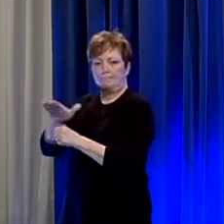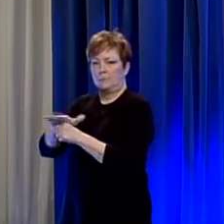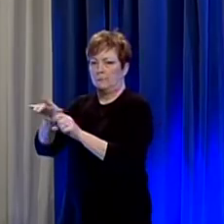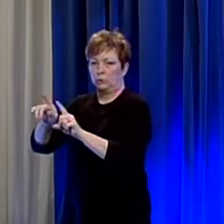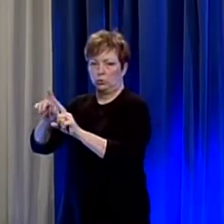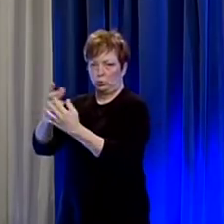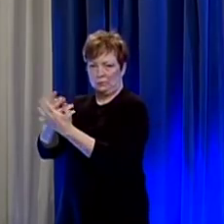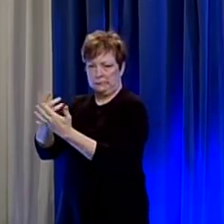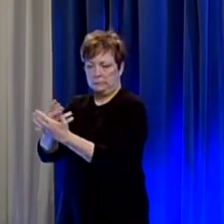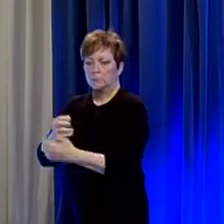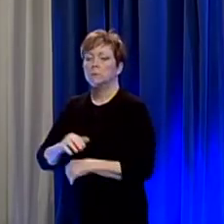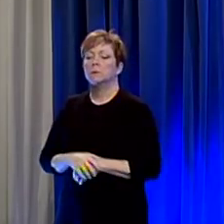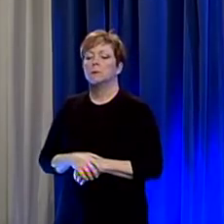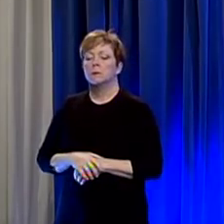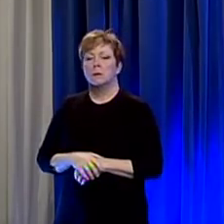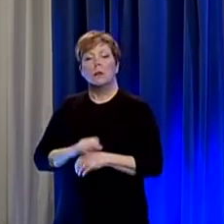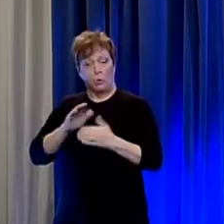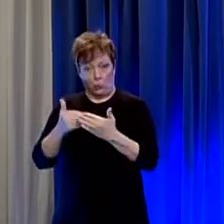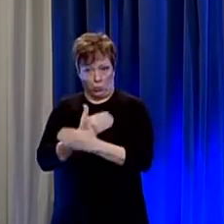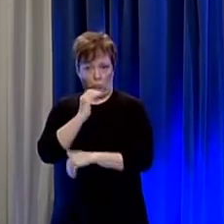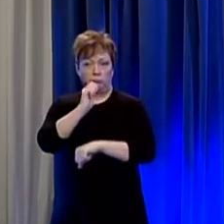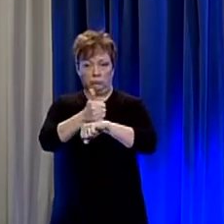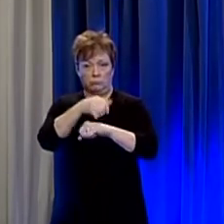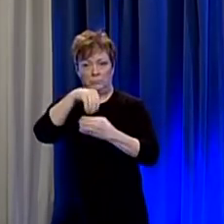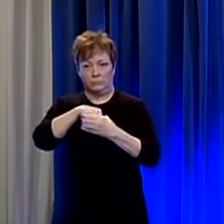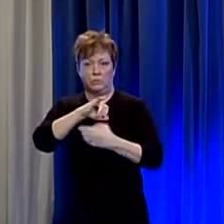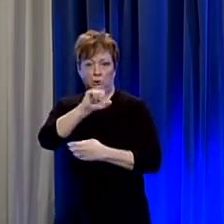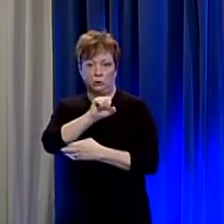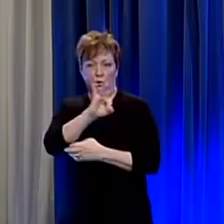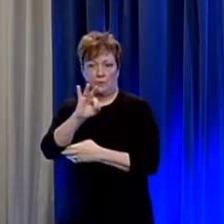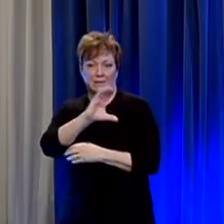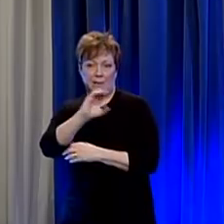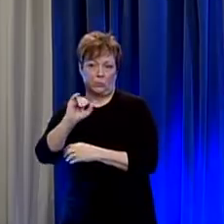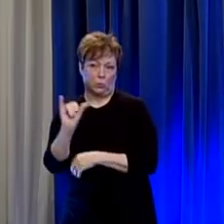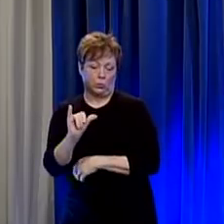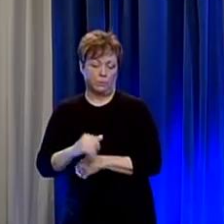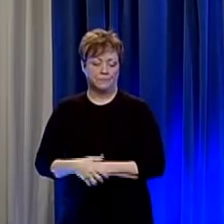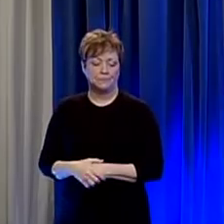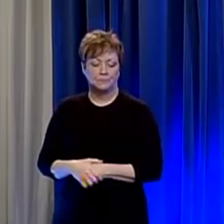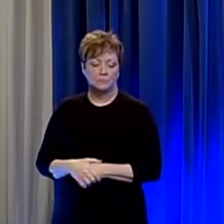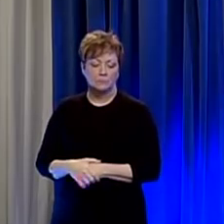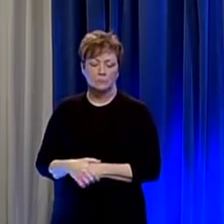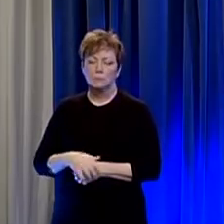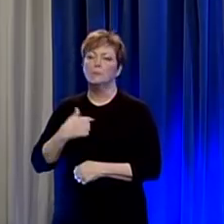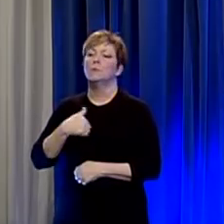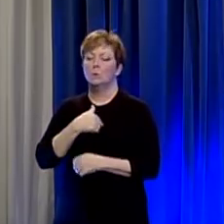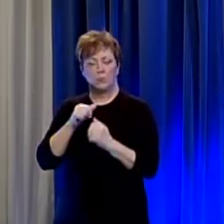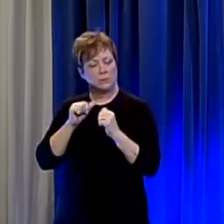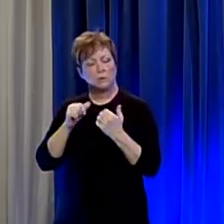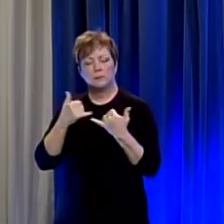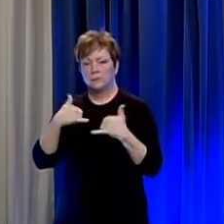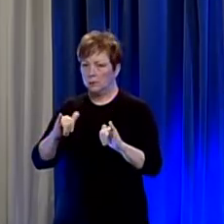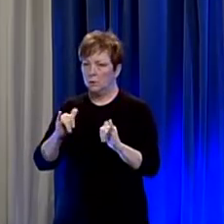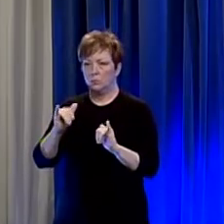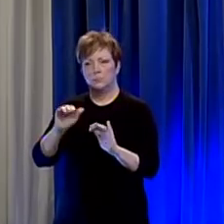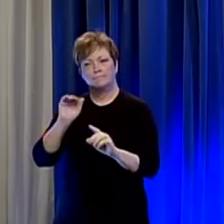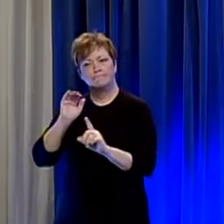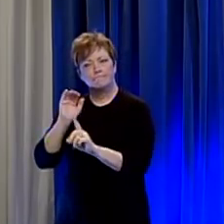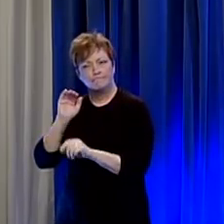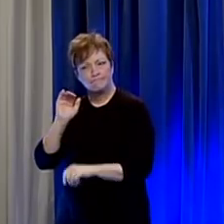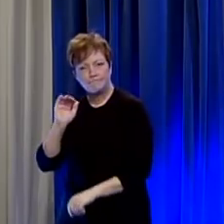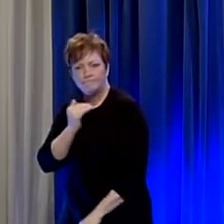site in jefferson county uh today as well as well as others we continue to uh remind the public that